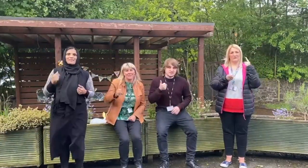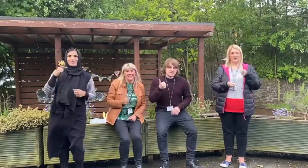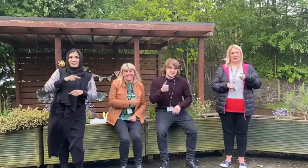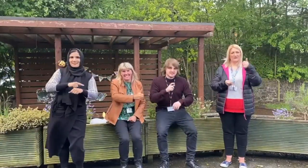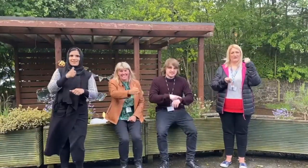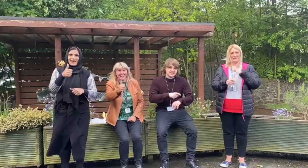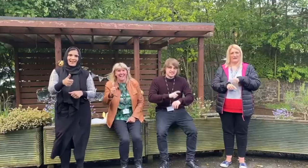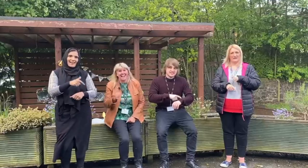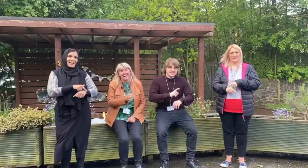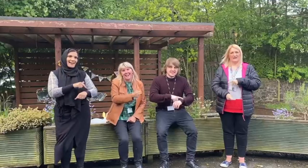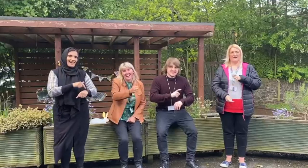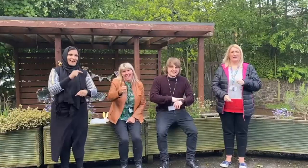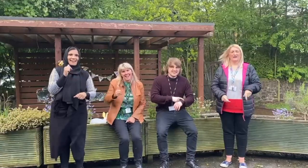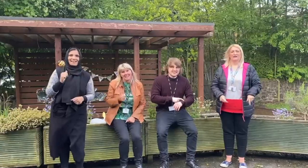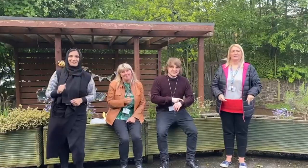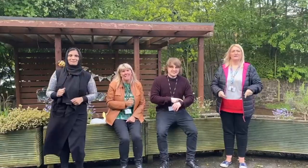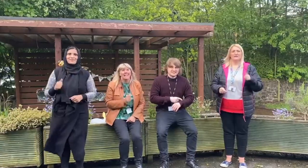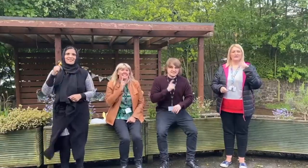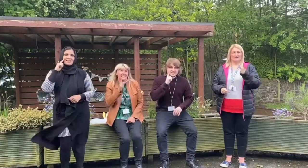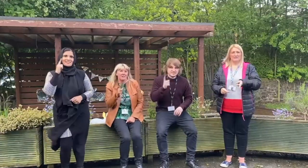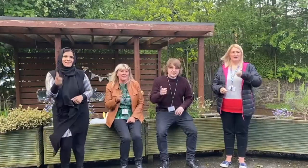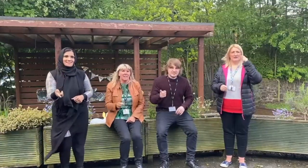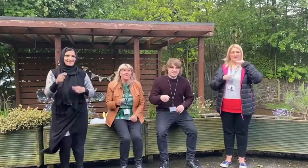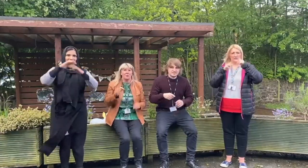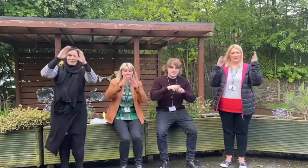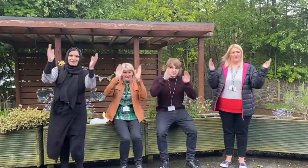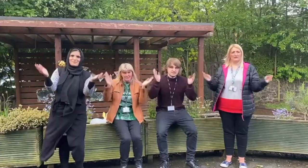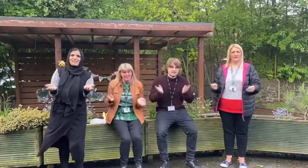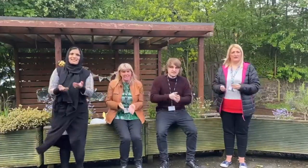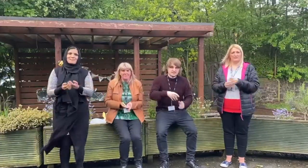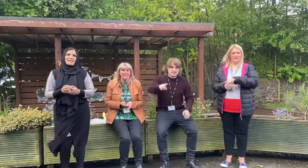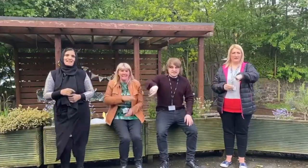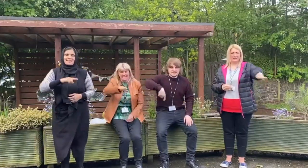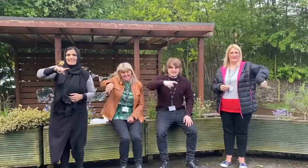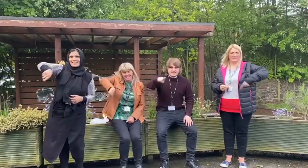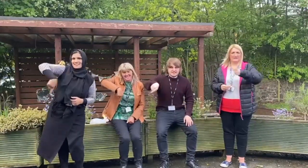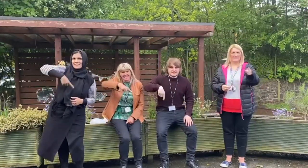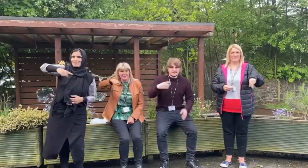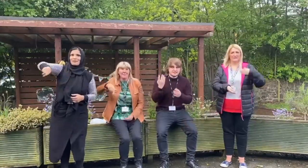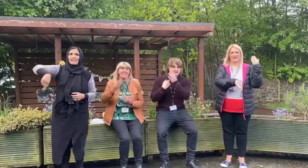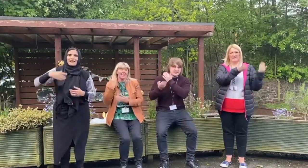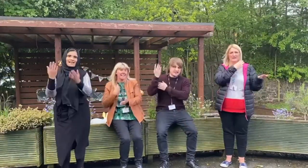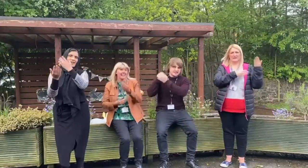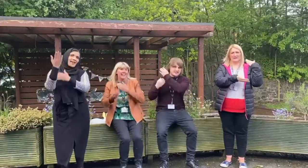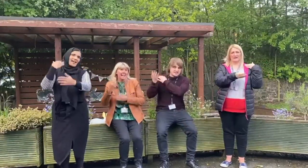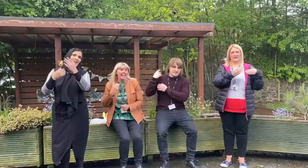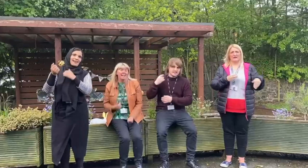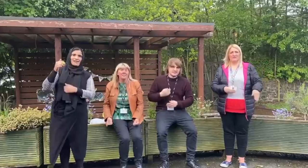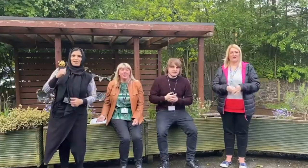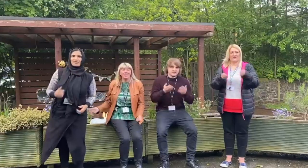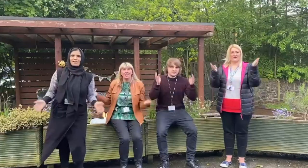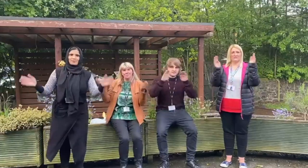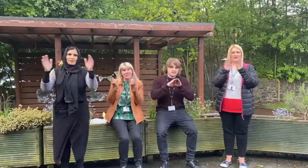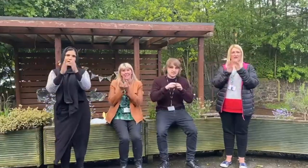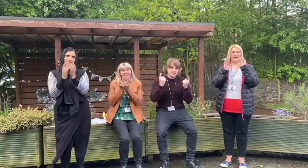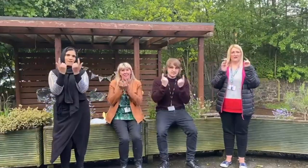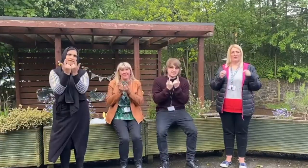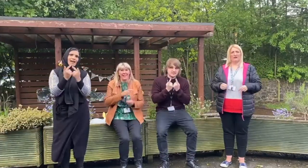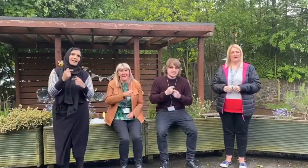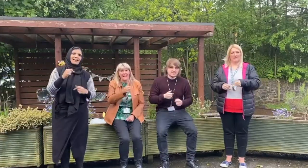Shower me with good times Tell me that the world's been spinning Since the beginning And everything will be